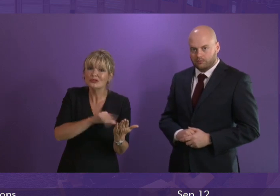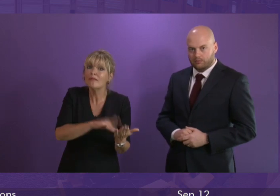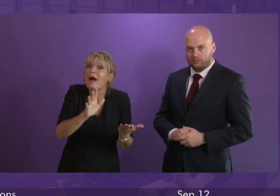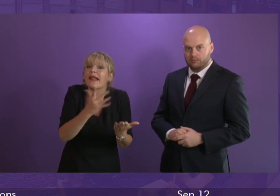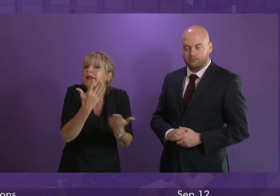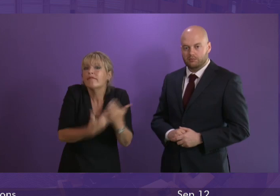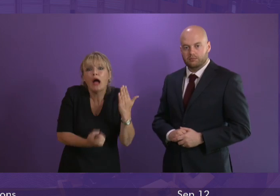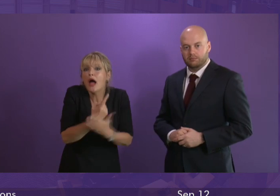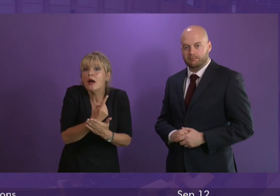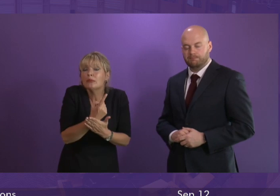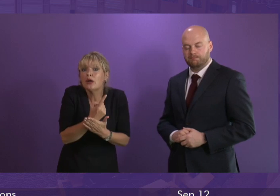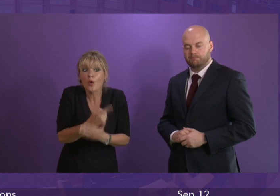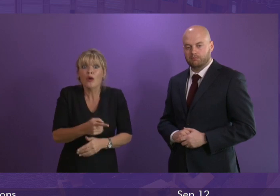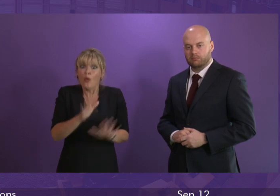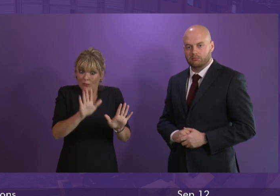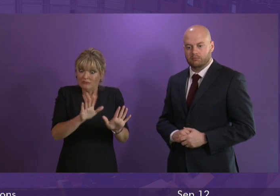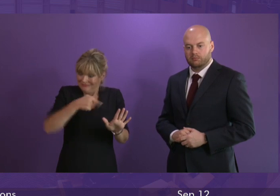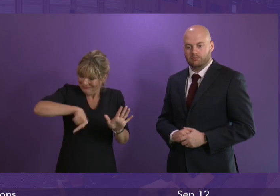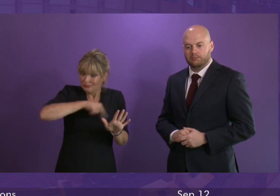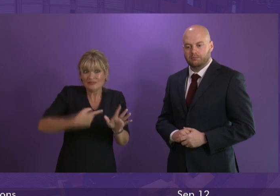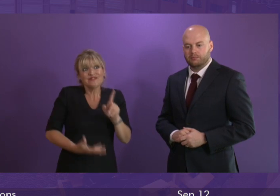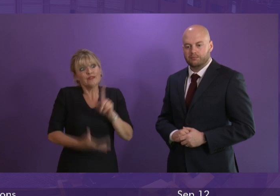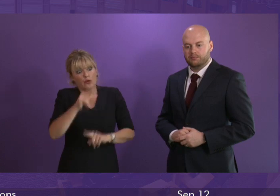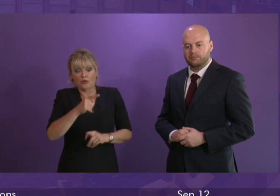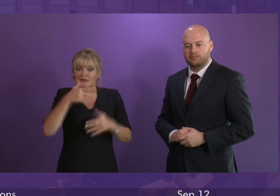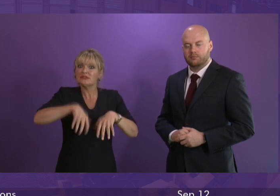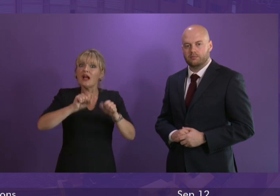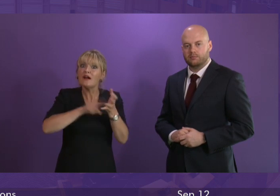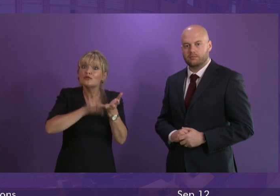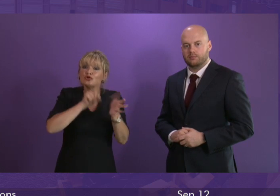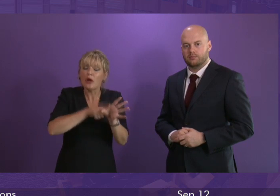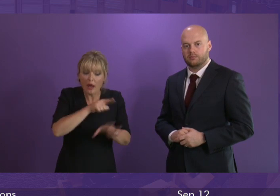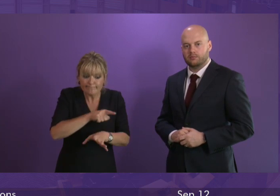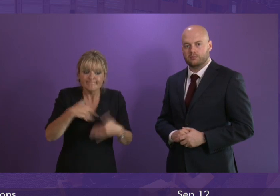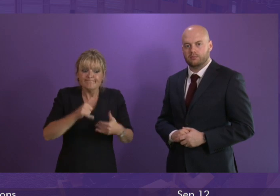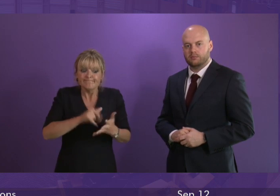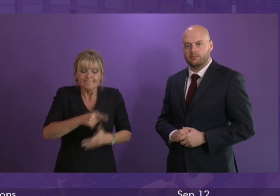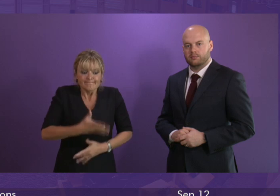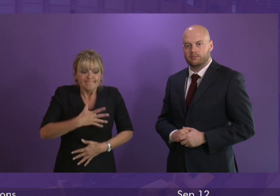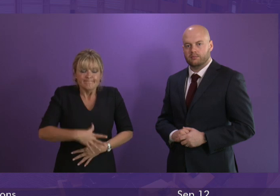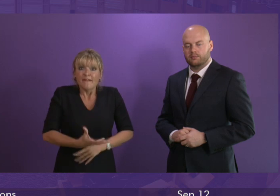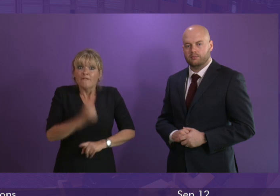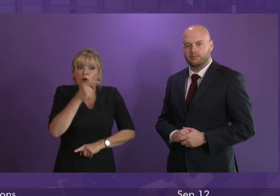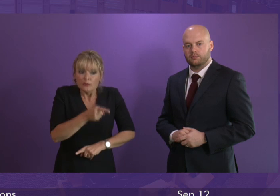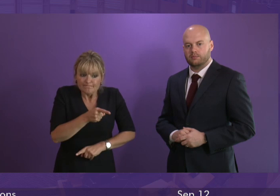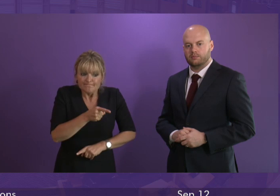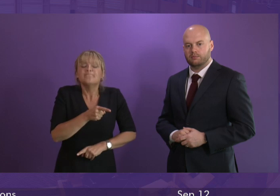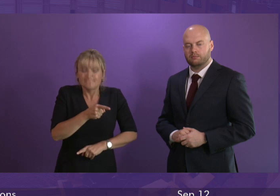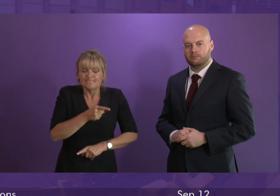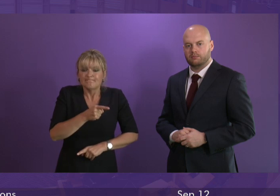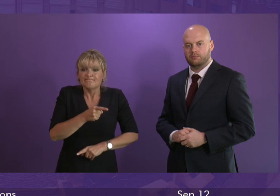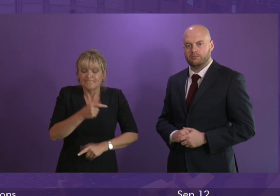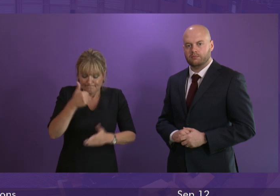wasn't done. When that came to light, in the start of July, the Health Secretary took the action that has been reported to this Parliament